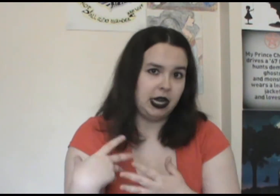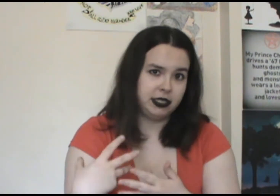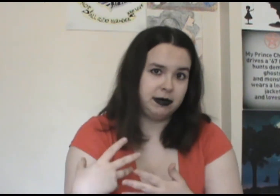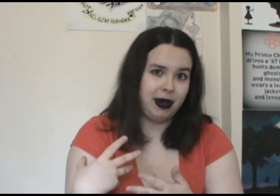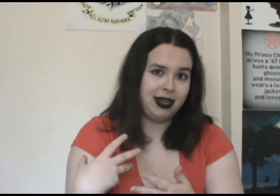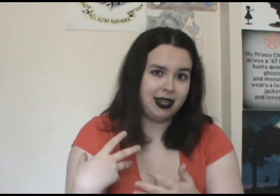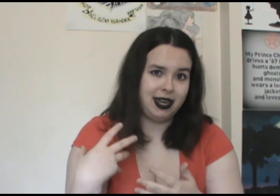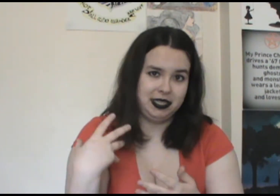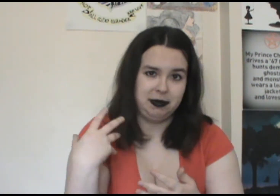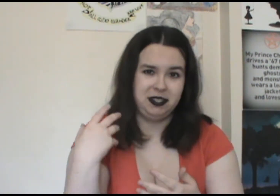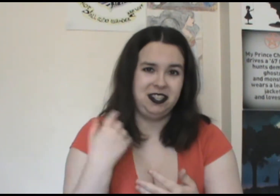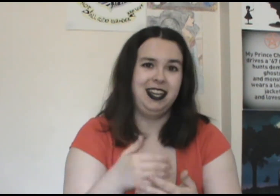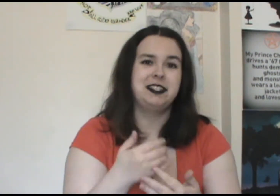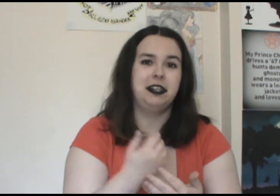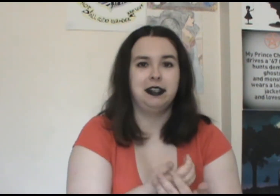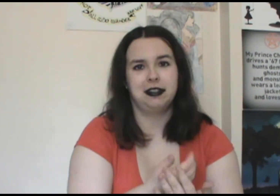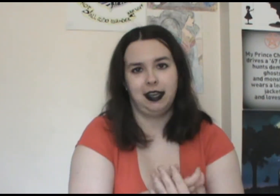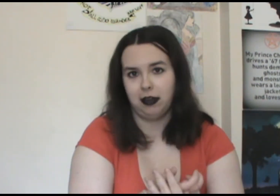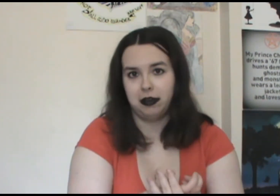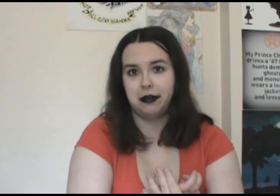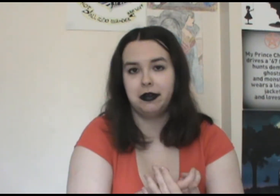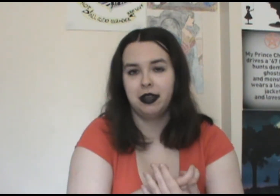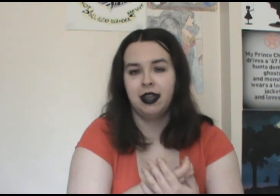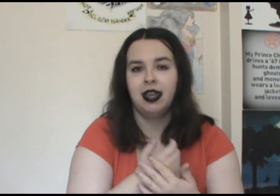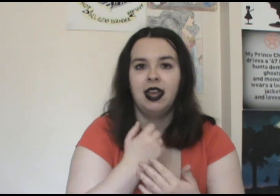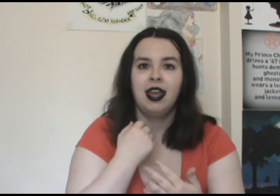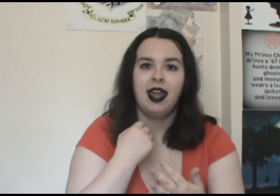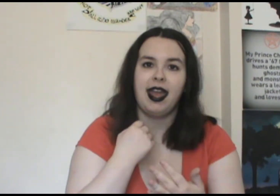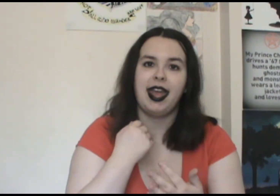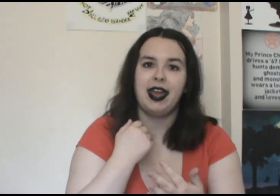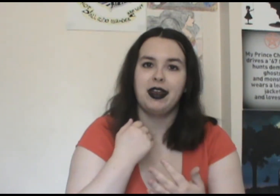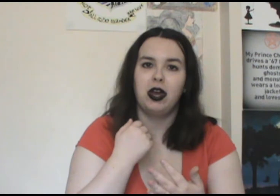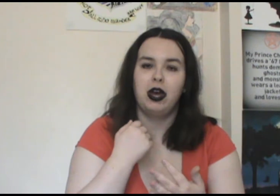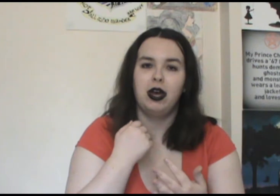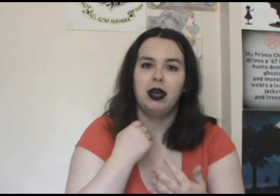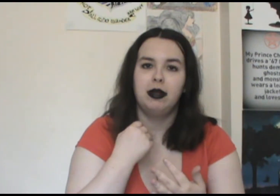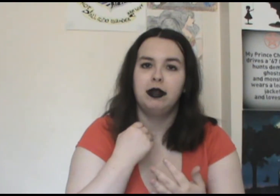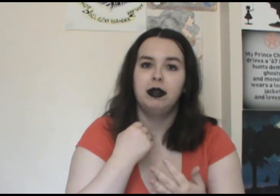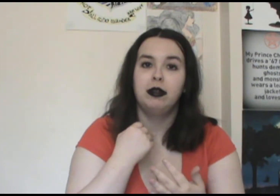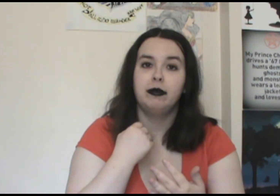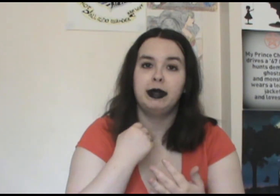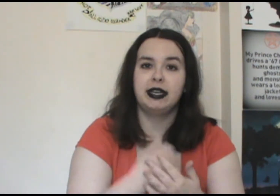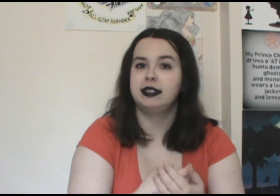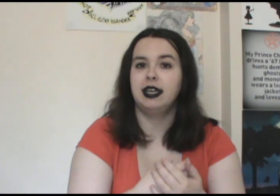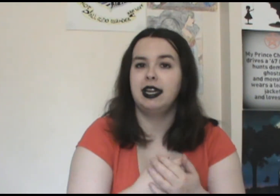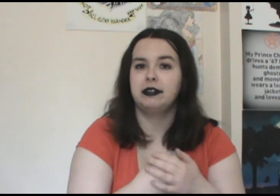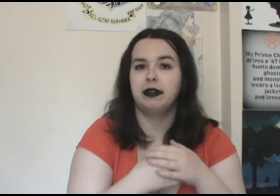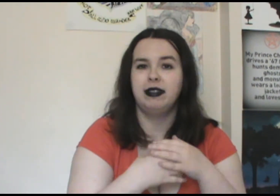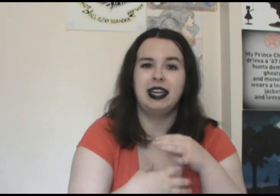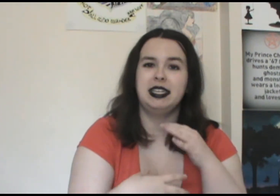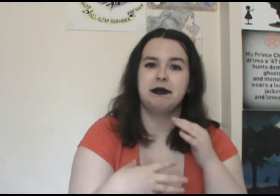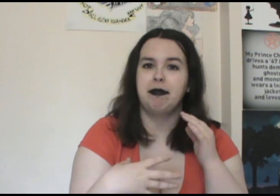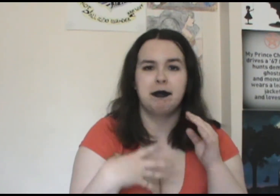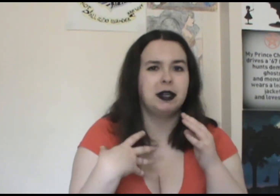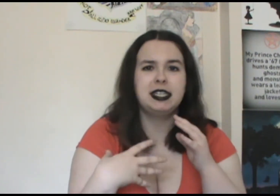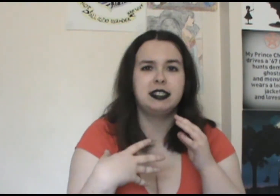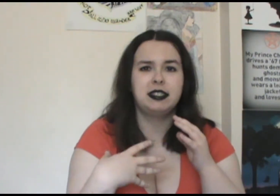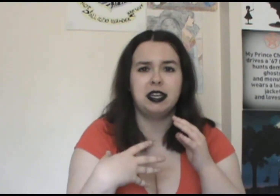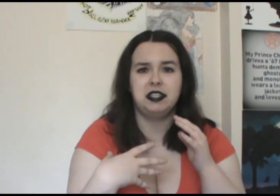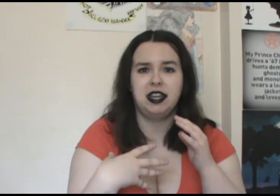else's body that has been changed to look like her own and because of that, of Lenny's memories that she